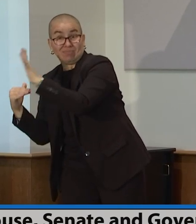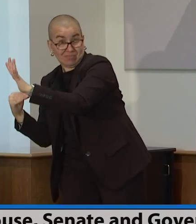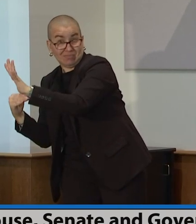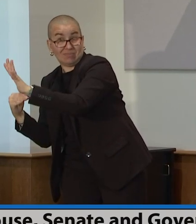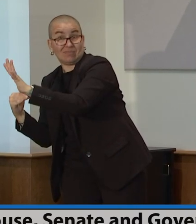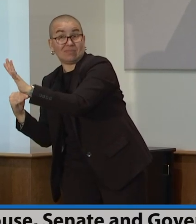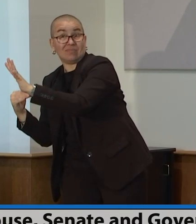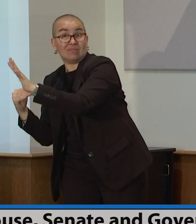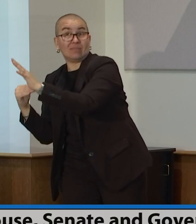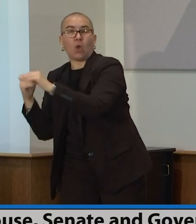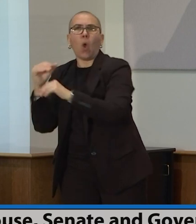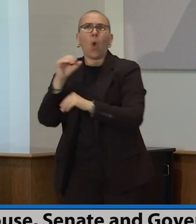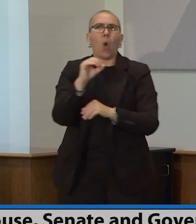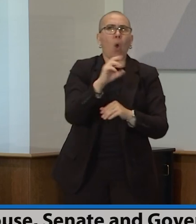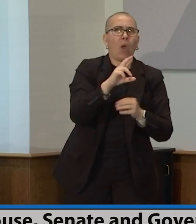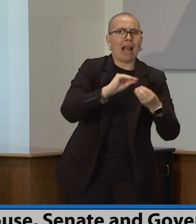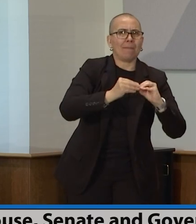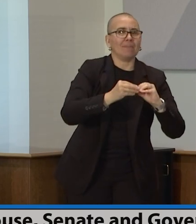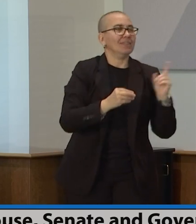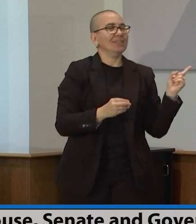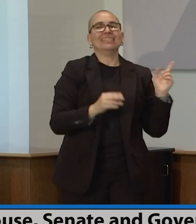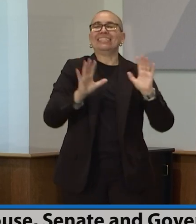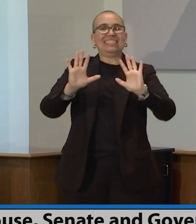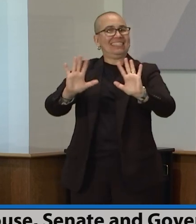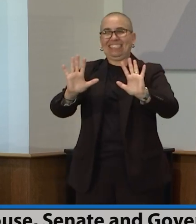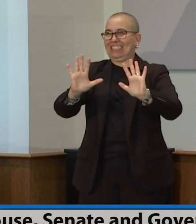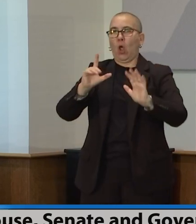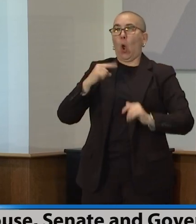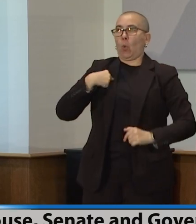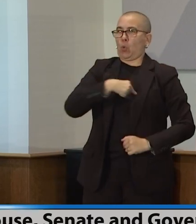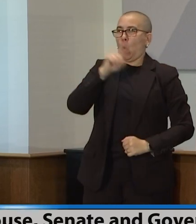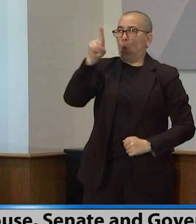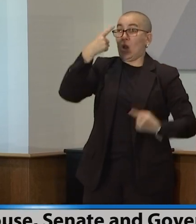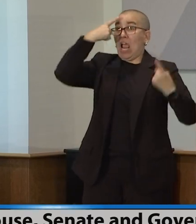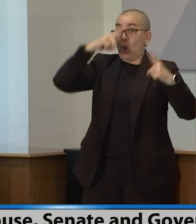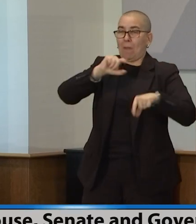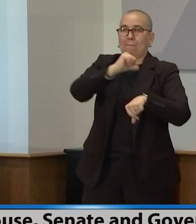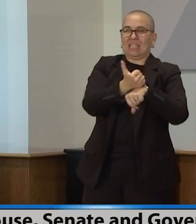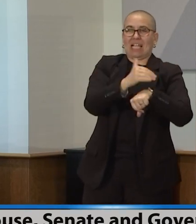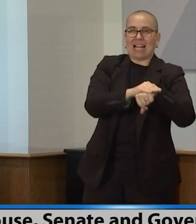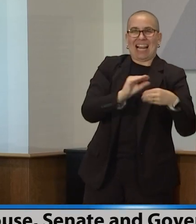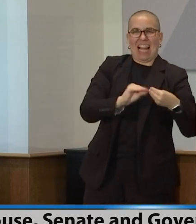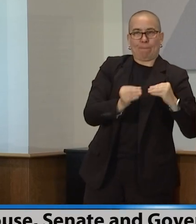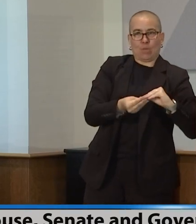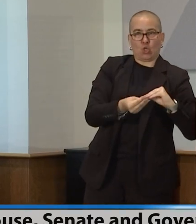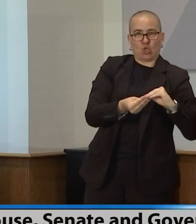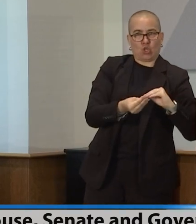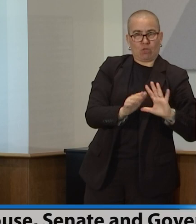this as a numbers-only agreement, and the others might have a different way to phrase that.